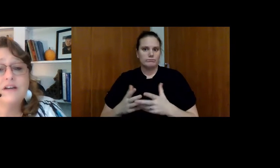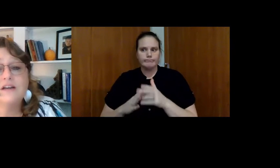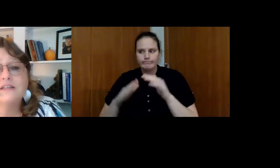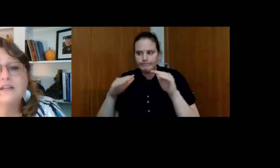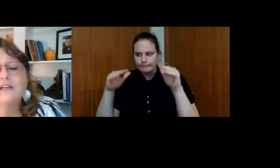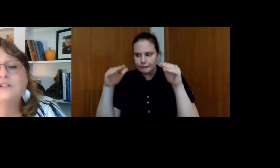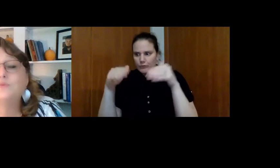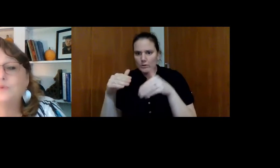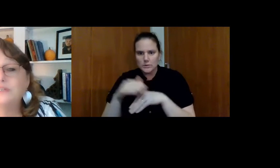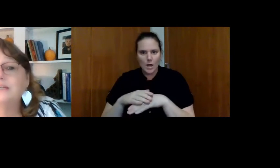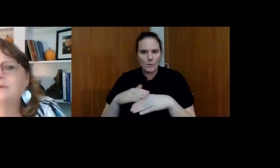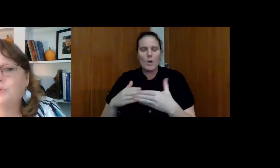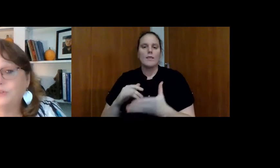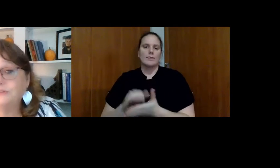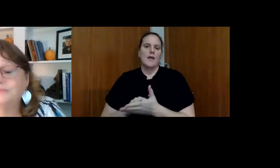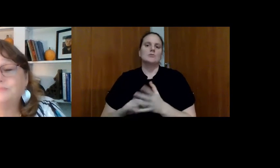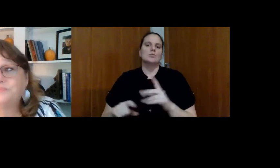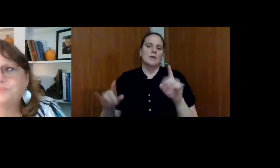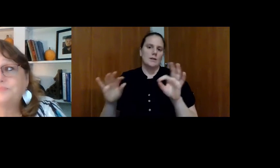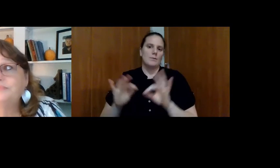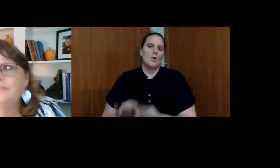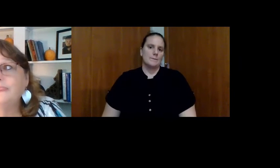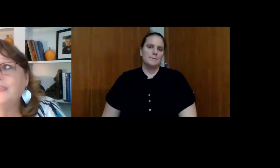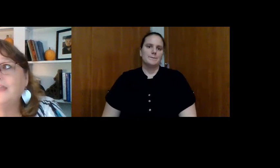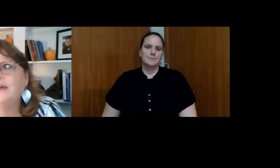focused on is really important.